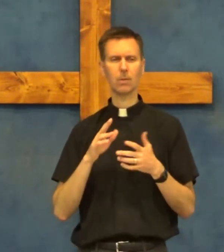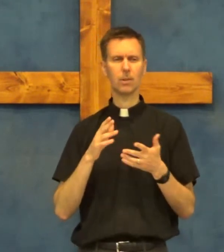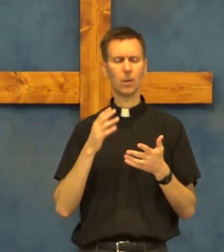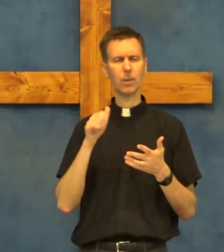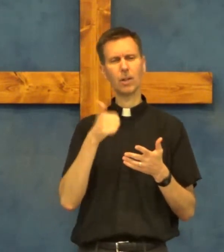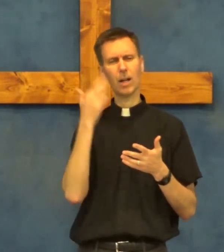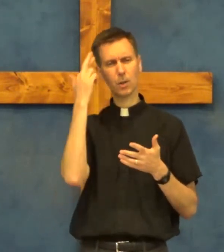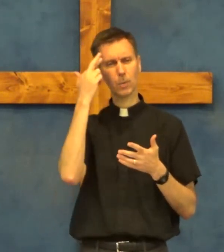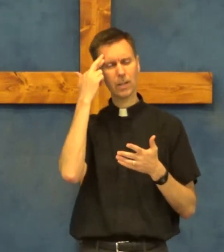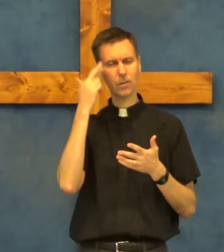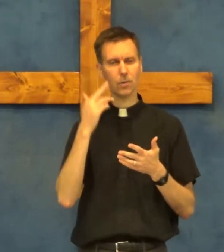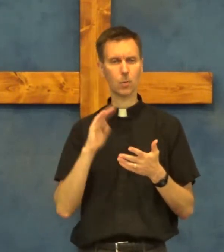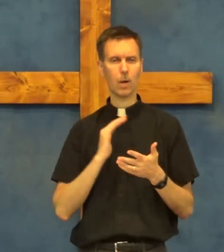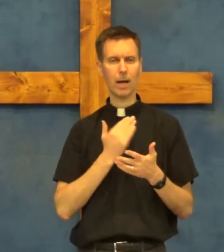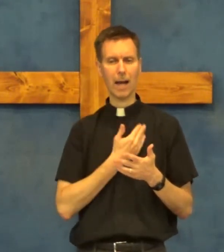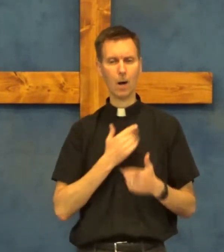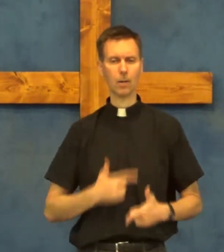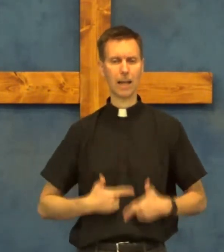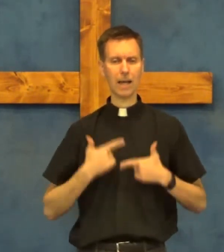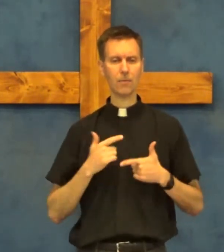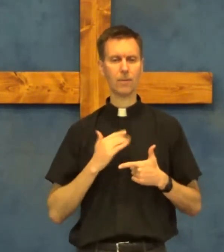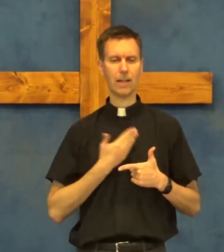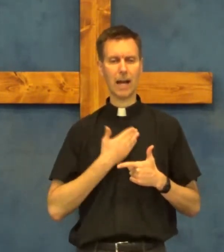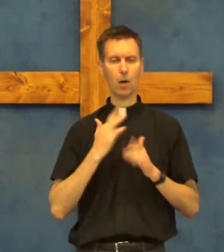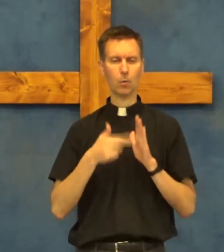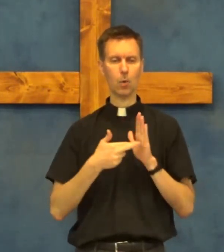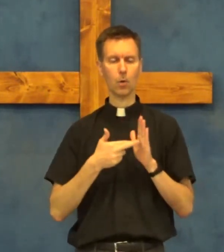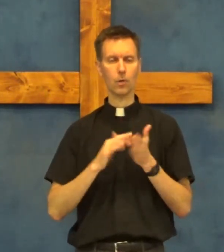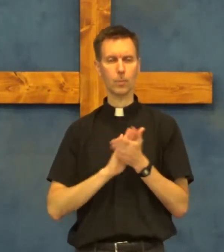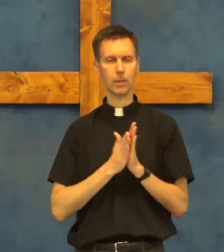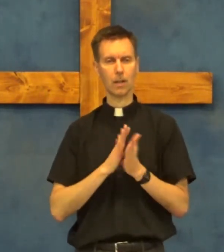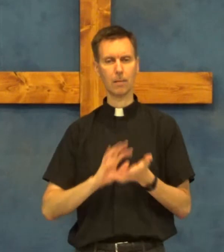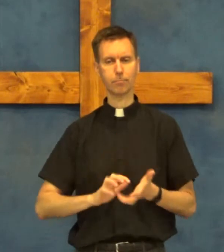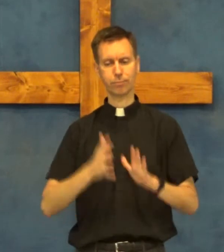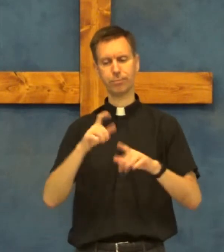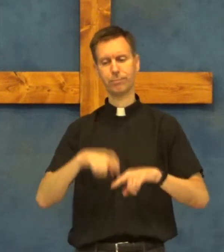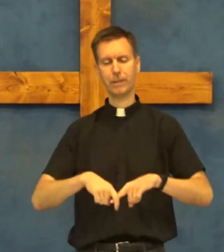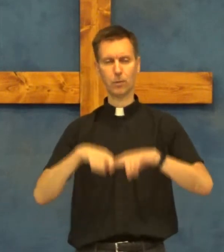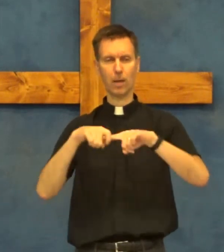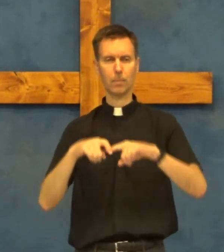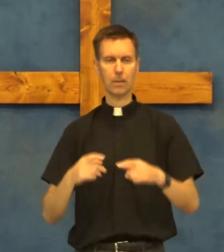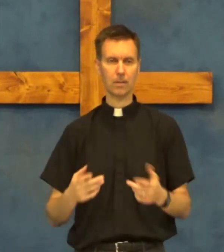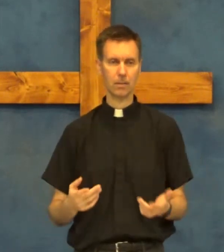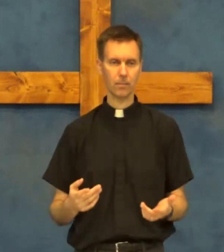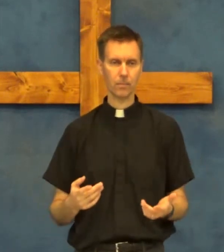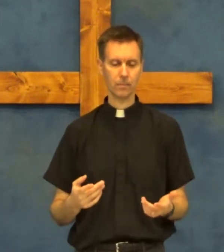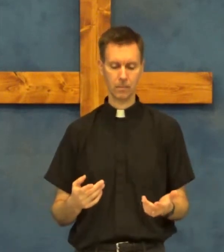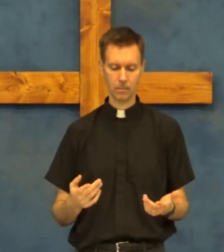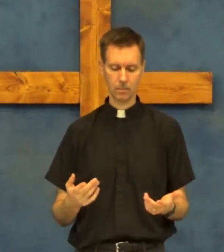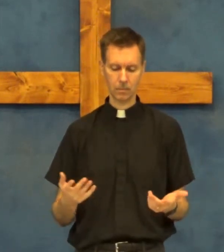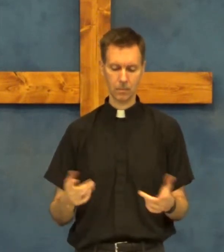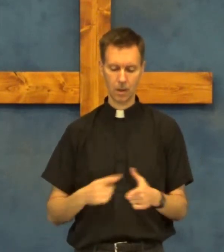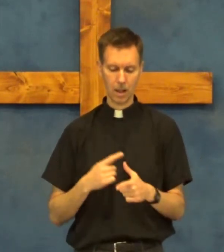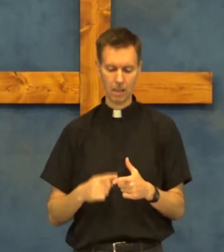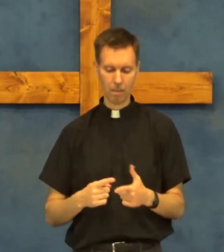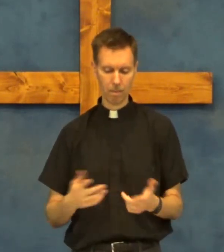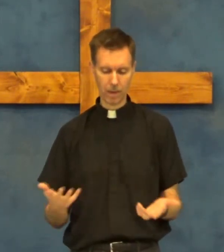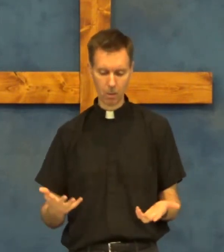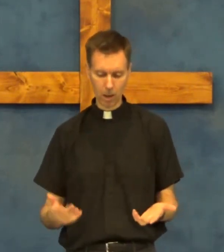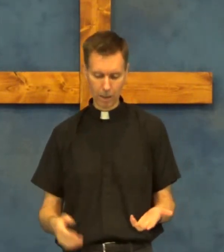there are other reasons why our life and our roles become disrupted then what